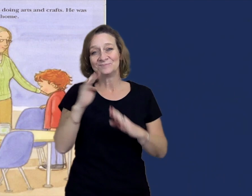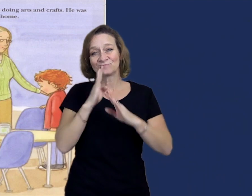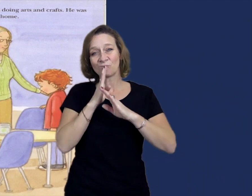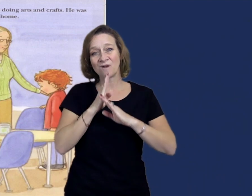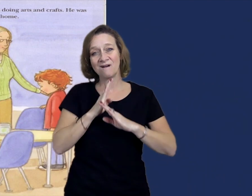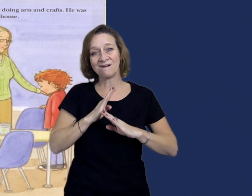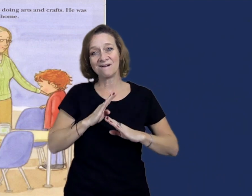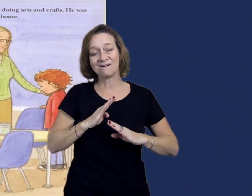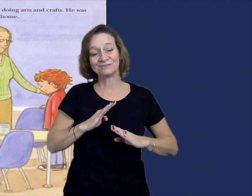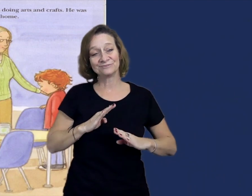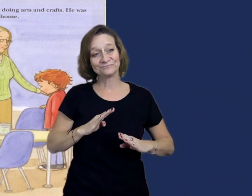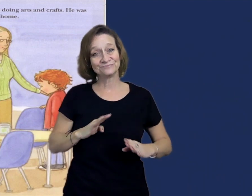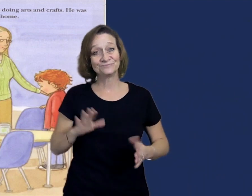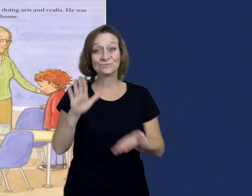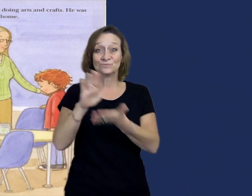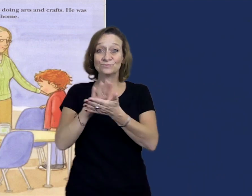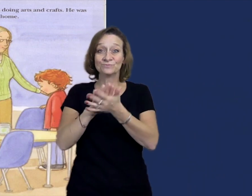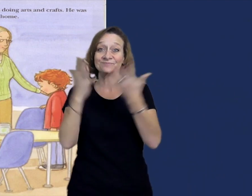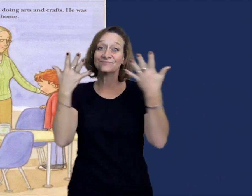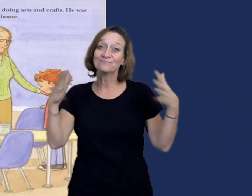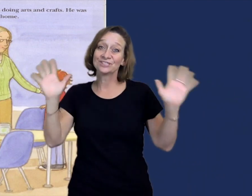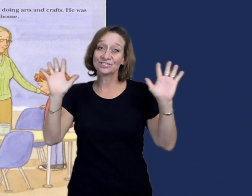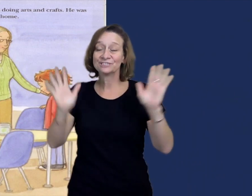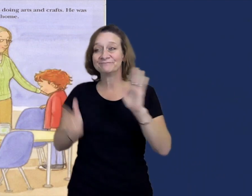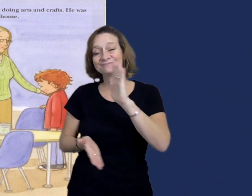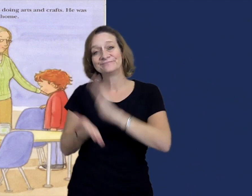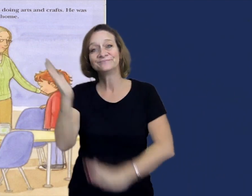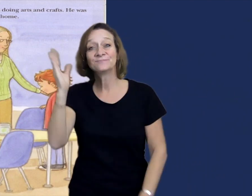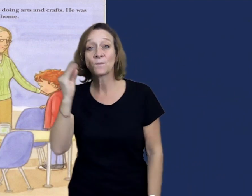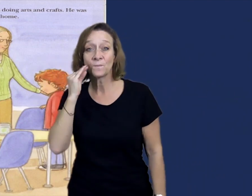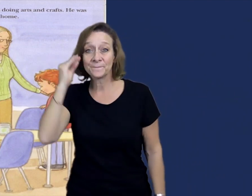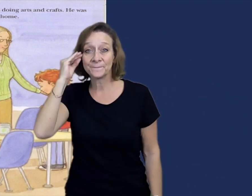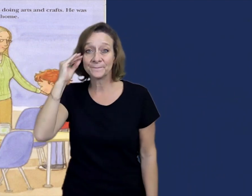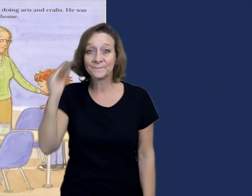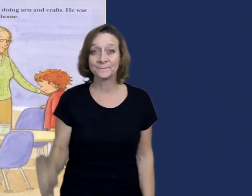He was very quiet until it was his time to go home.